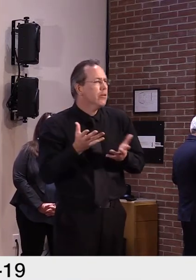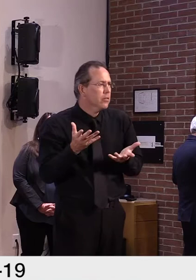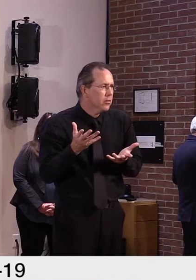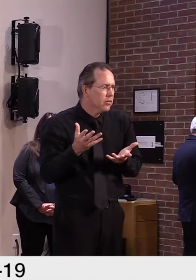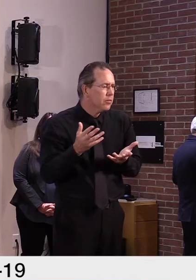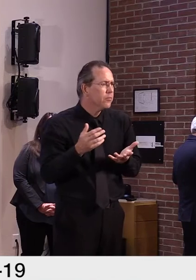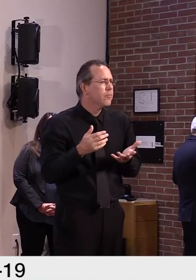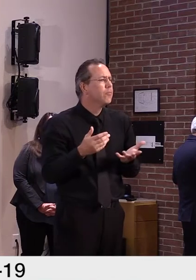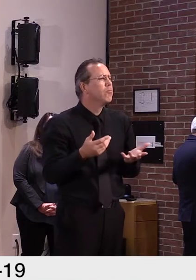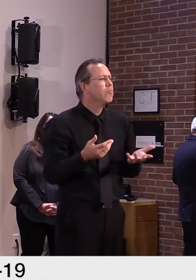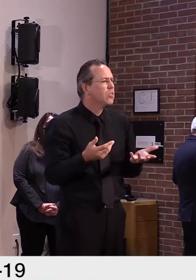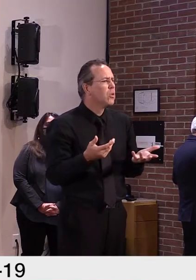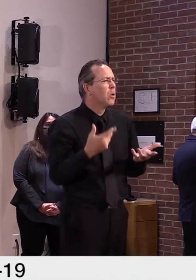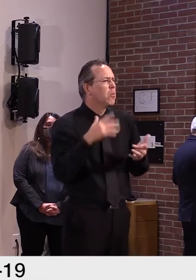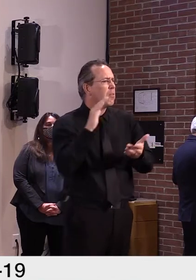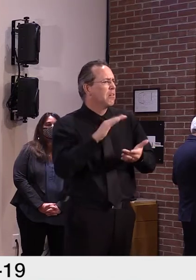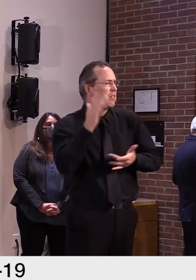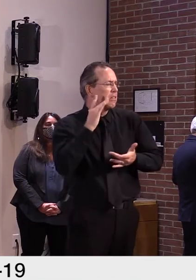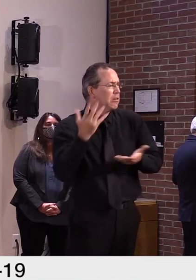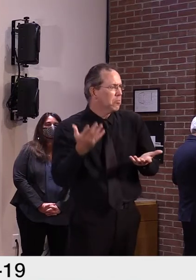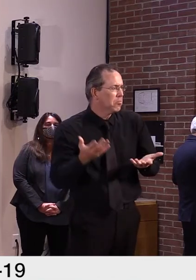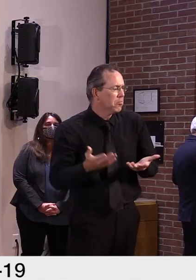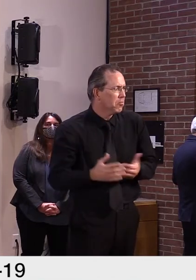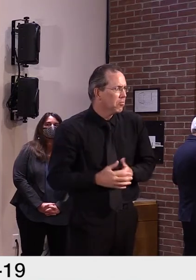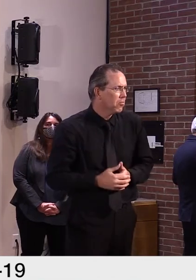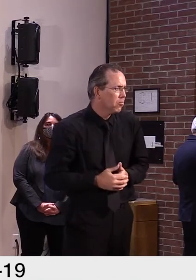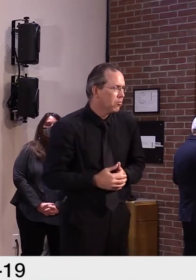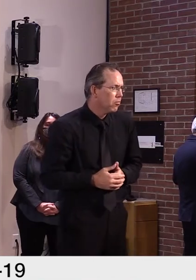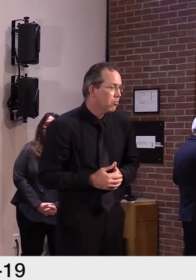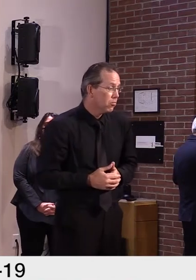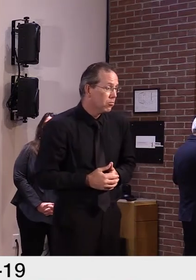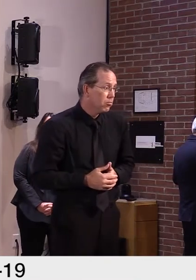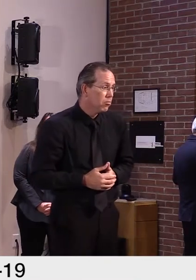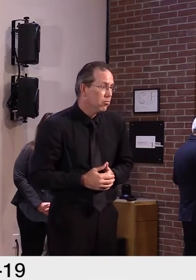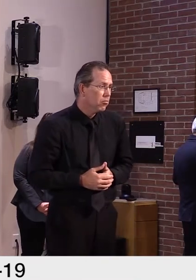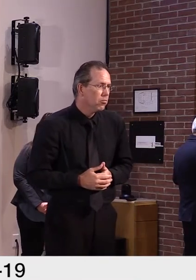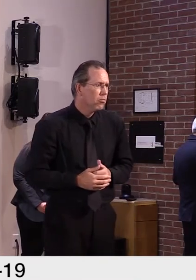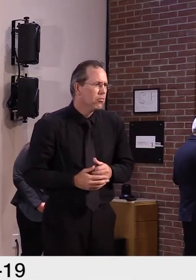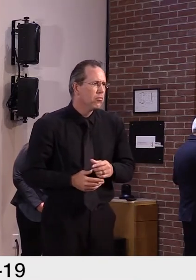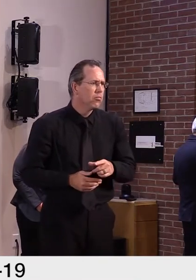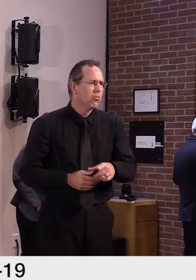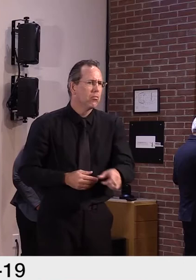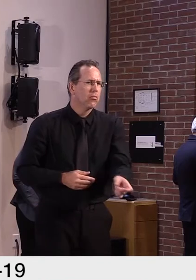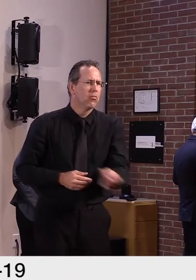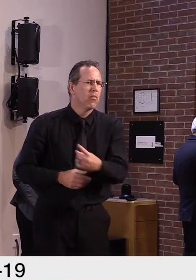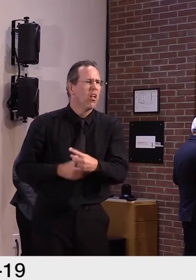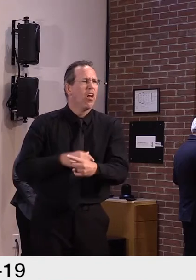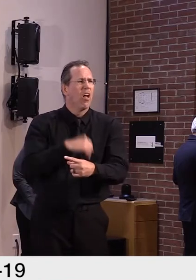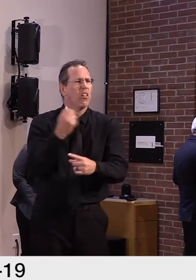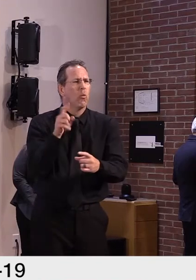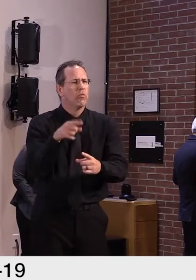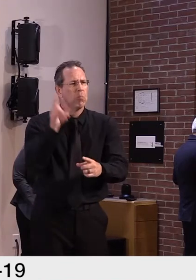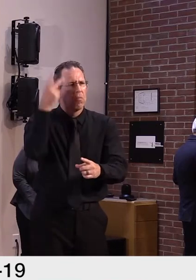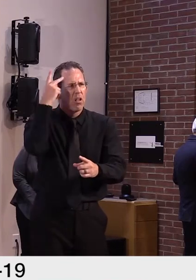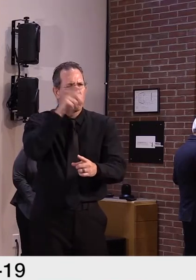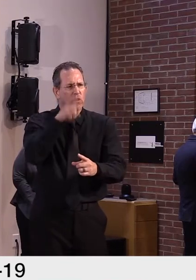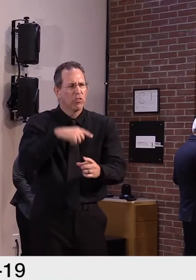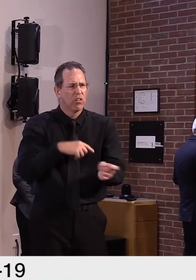Okay, and a quick political question for the governor, seeing as there were some thrown around earlier.